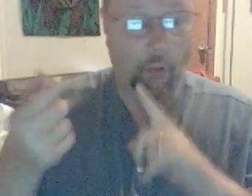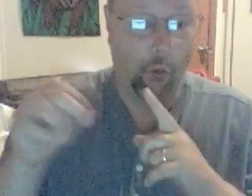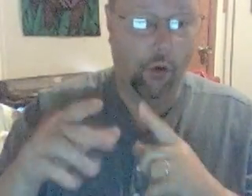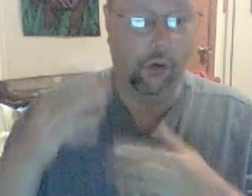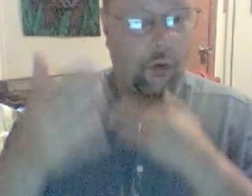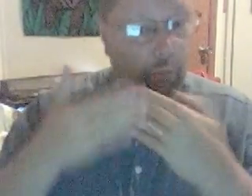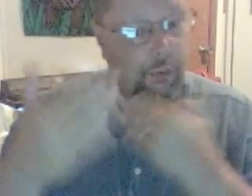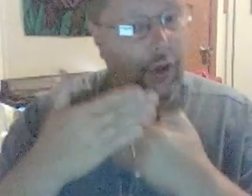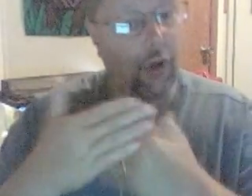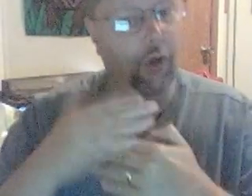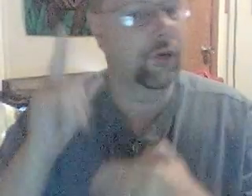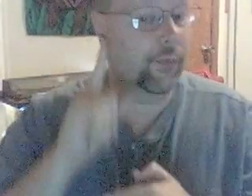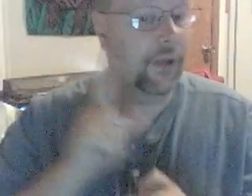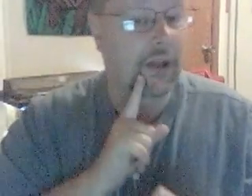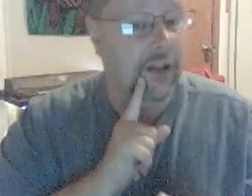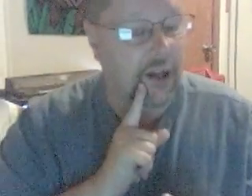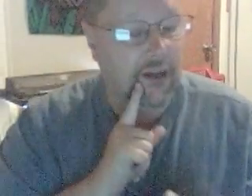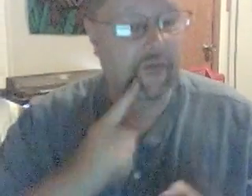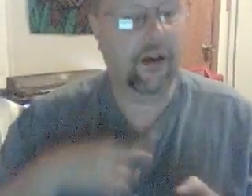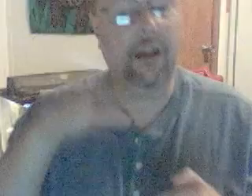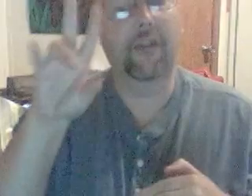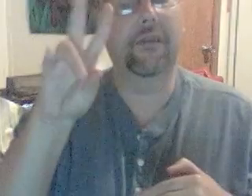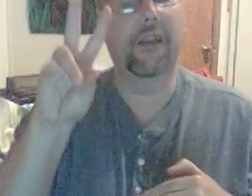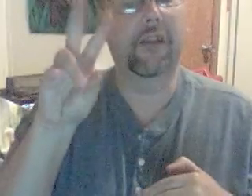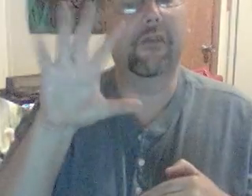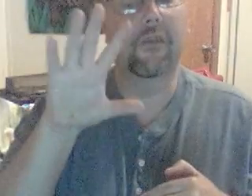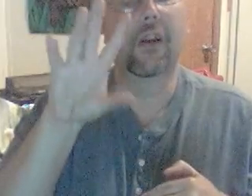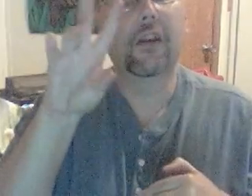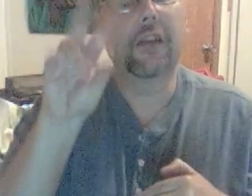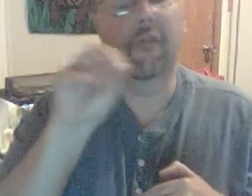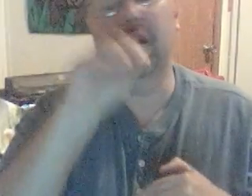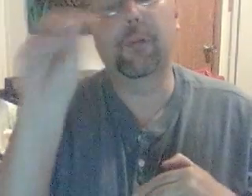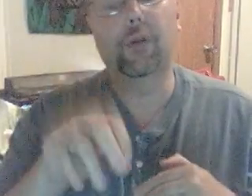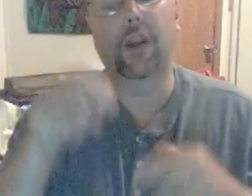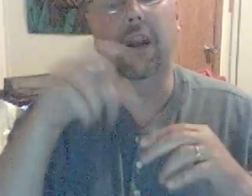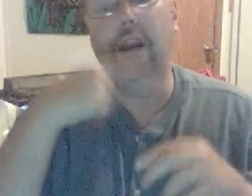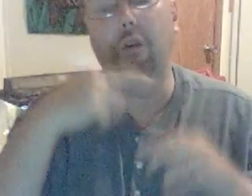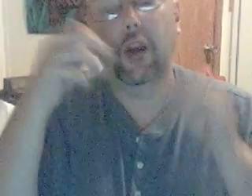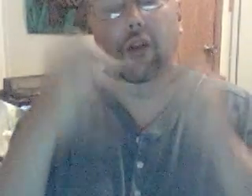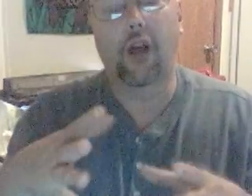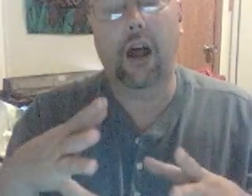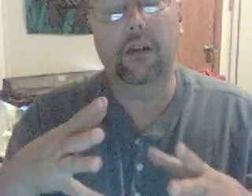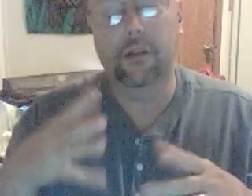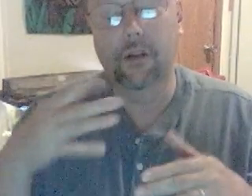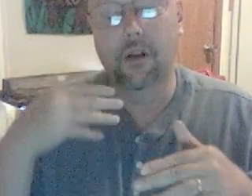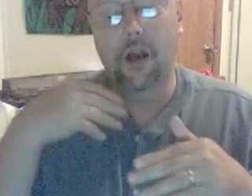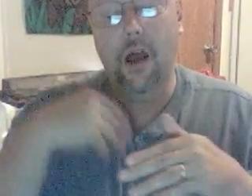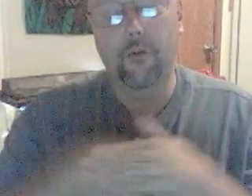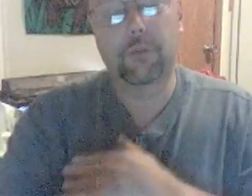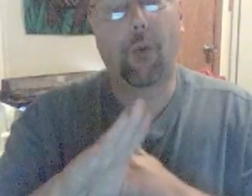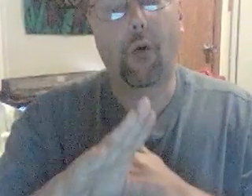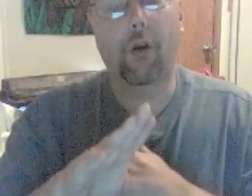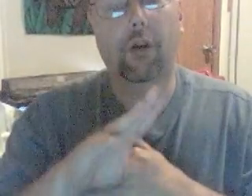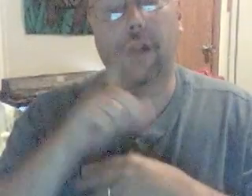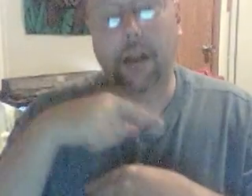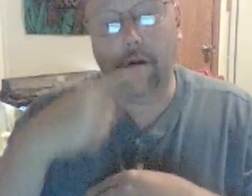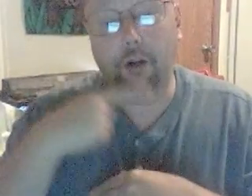or pretty close to being deaf, I have 70% hearing loss. I was born hearing